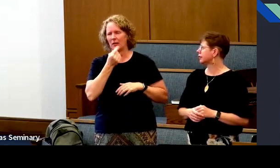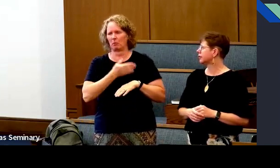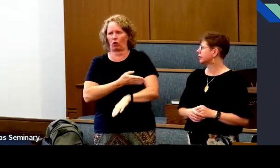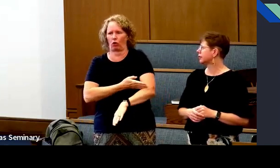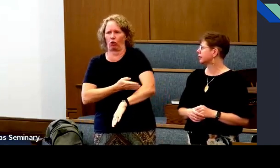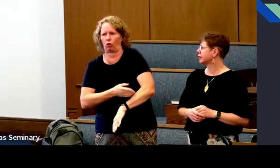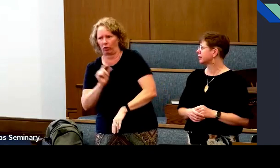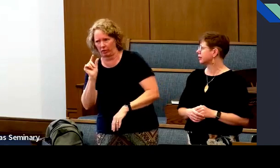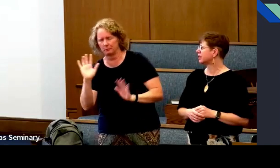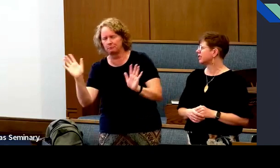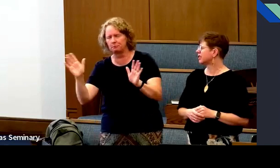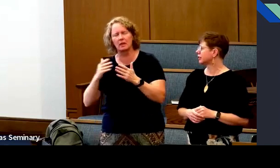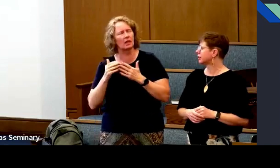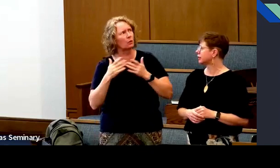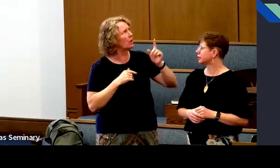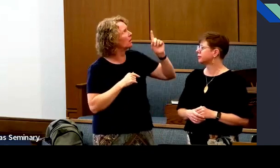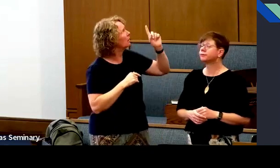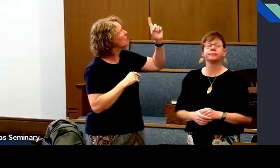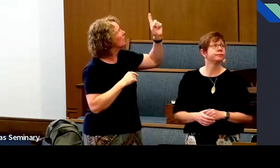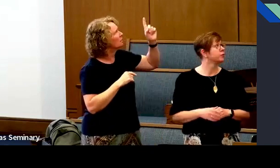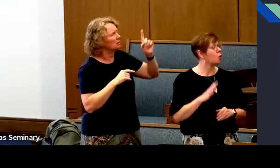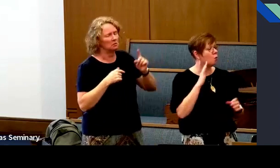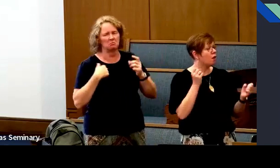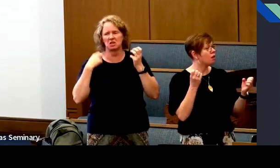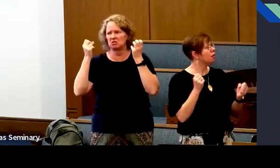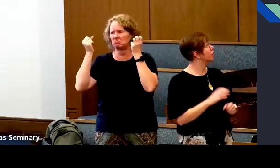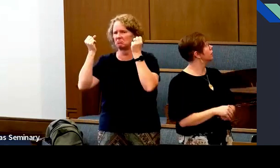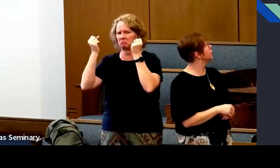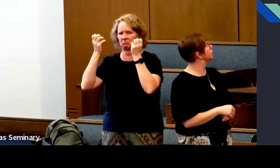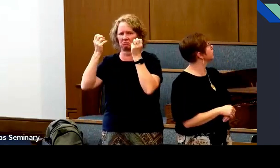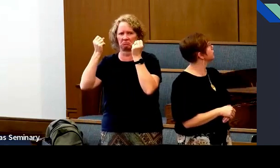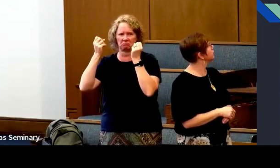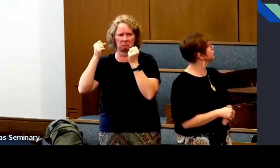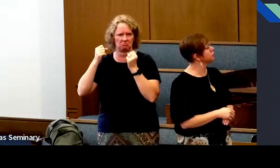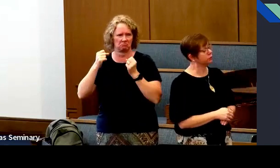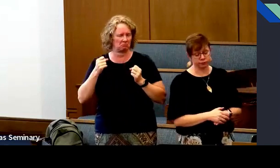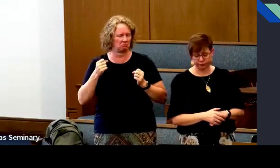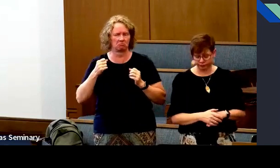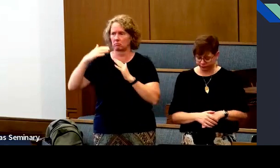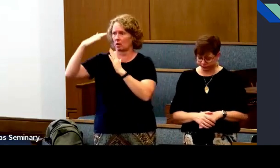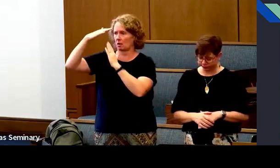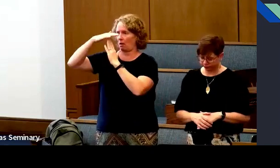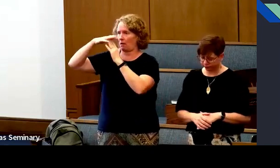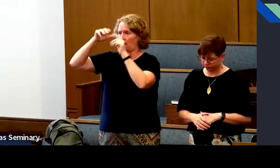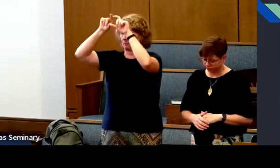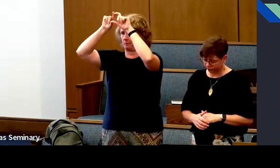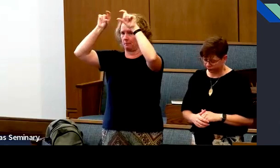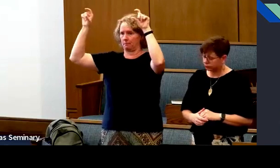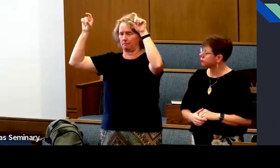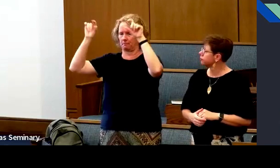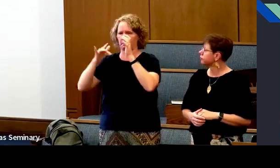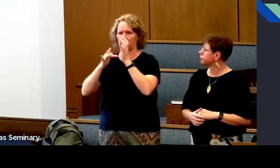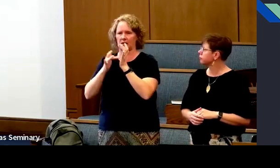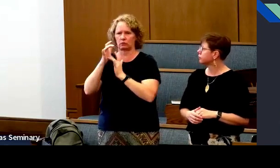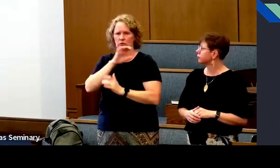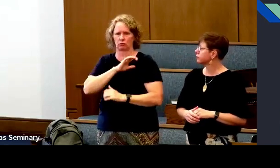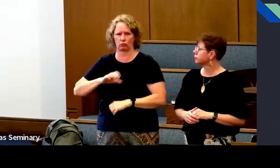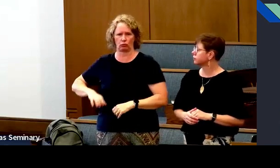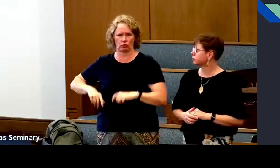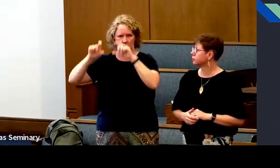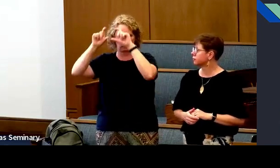it's not the best, but I'll sign just what it says. At the top